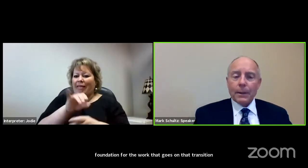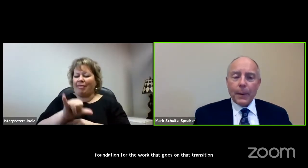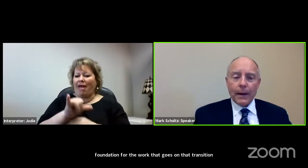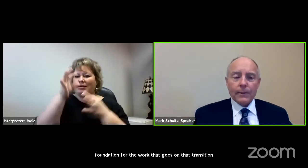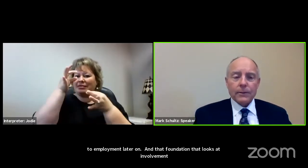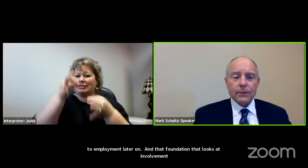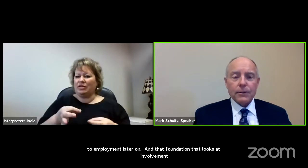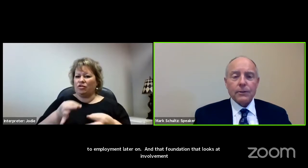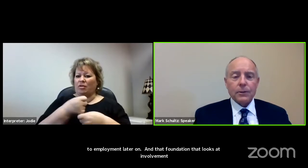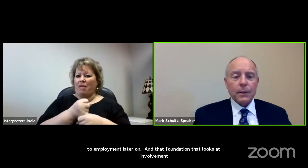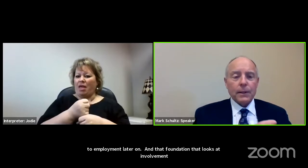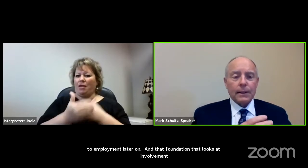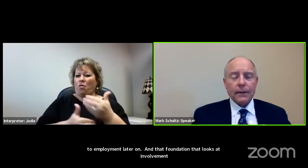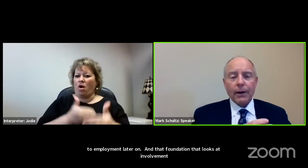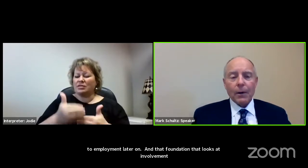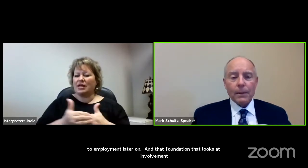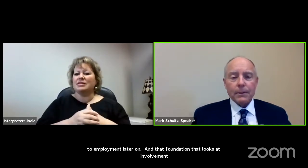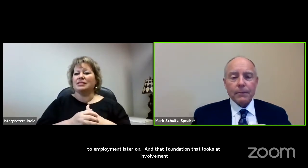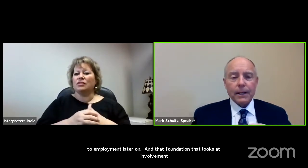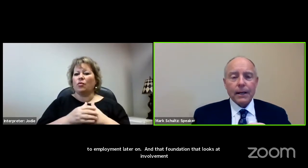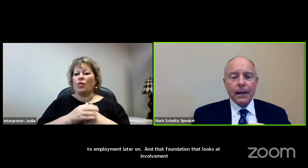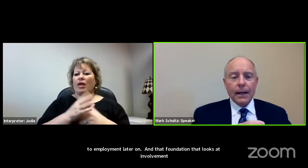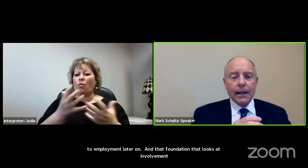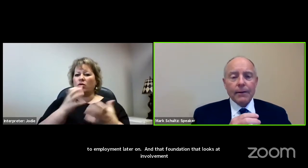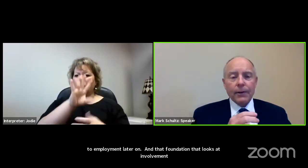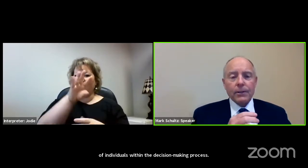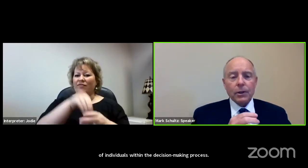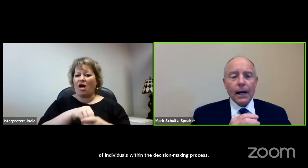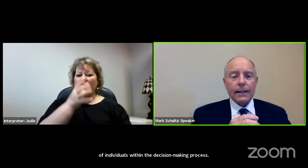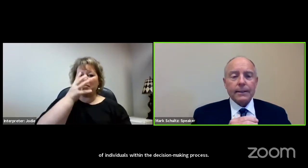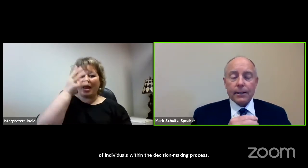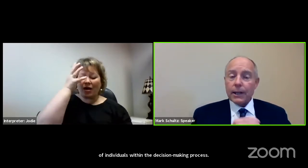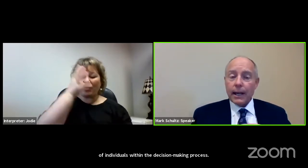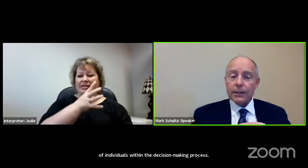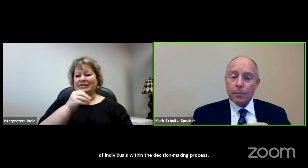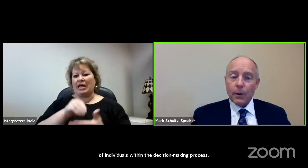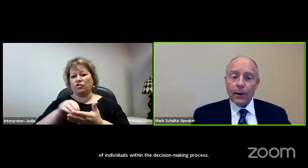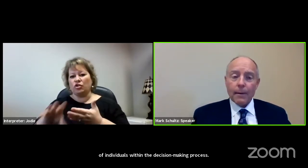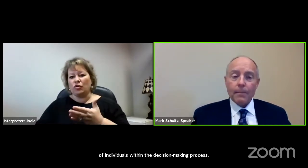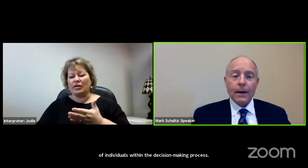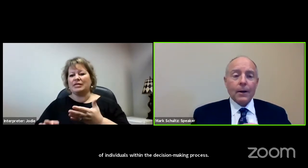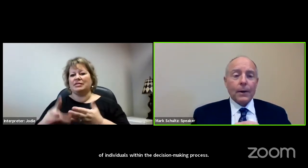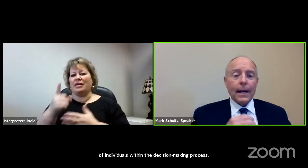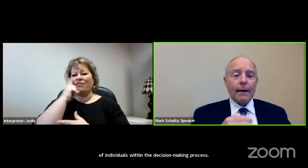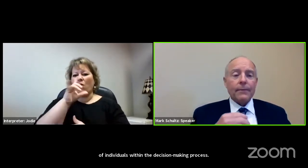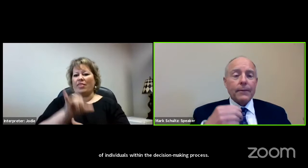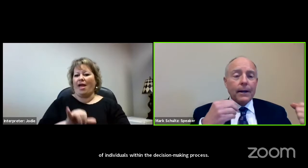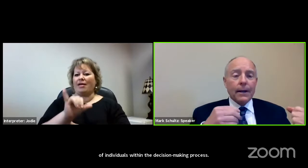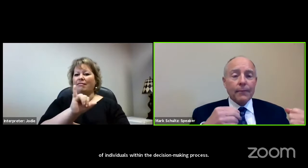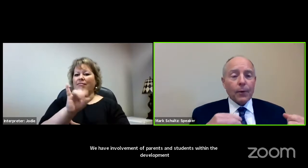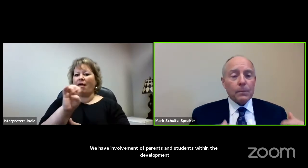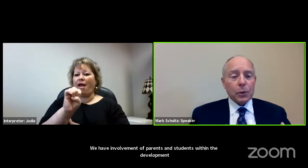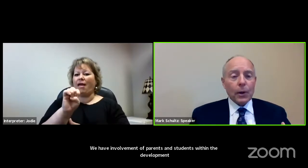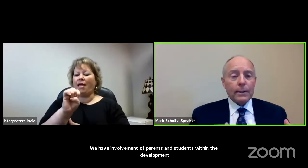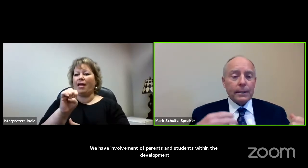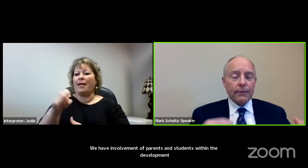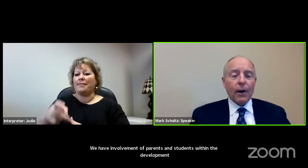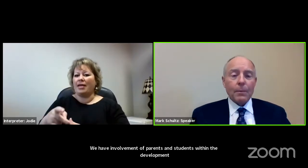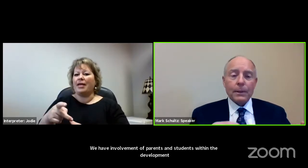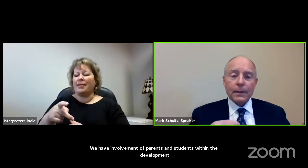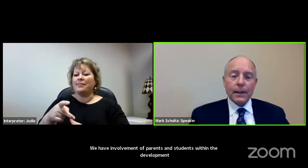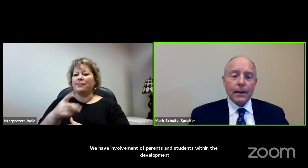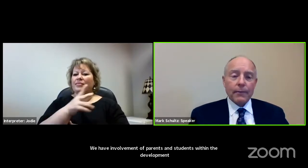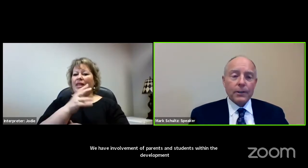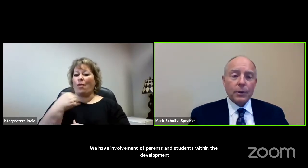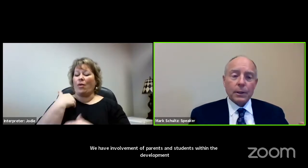involvement of parents and students within the development of the individualized education program. We have informed choice